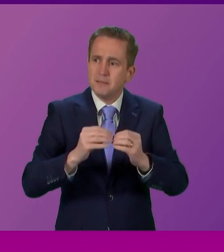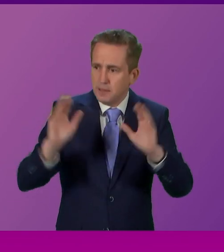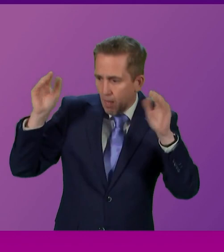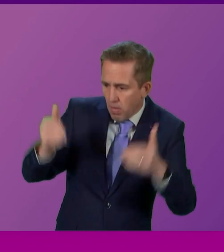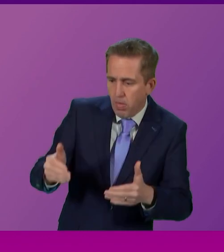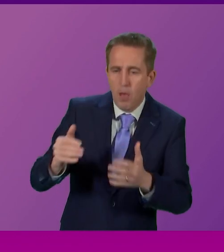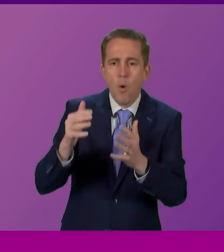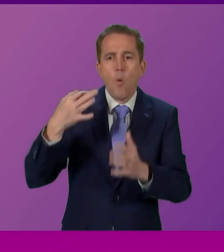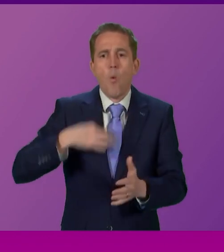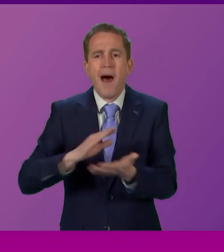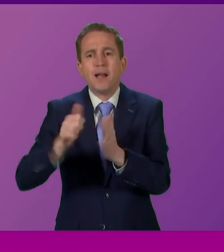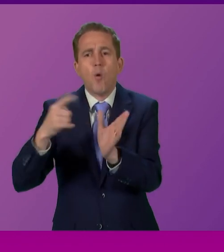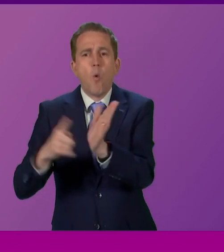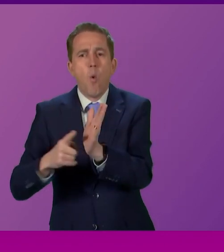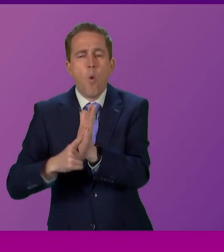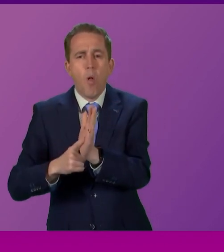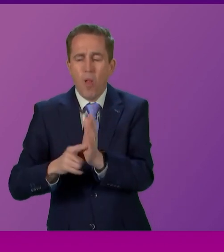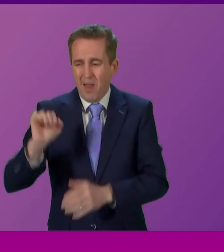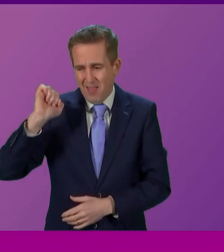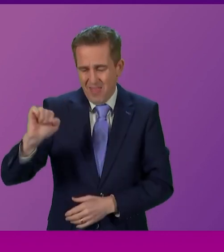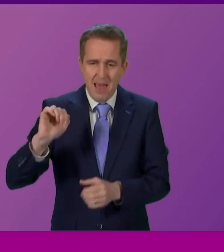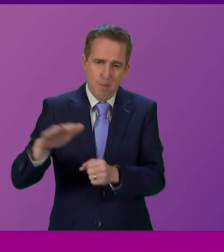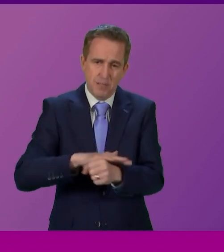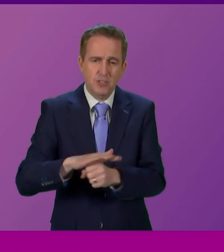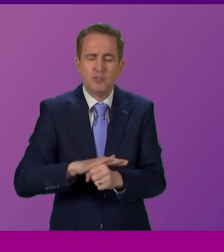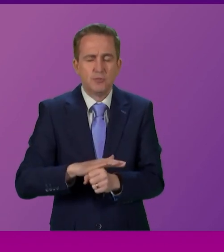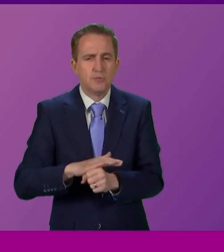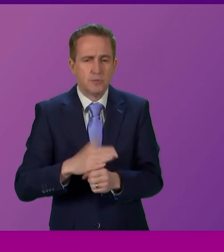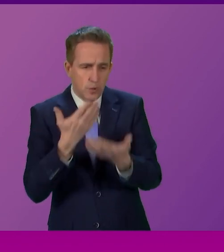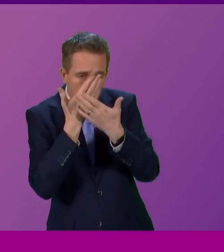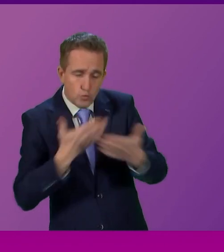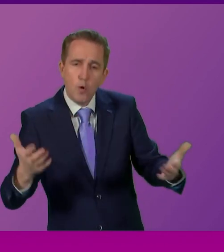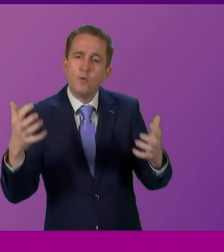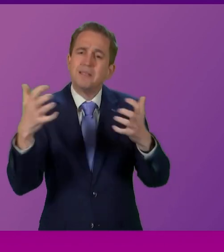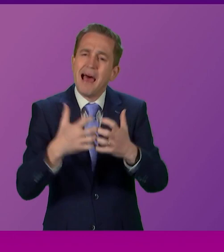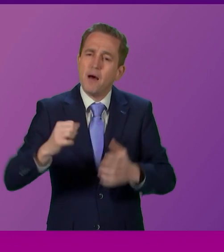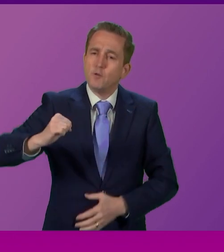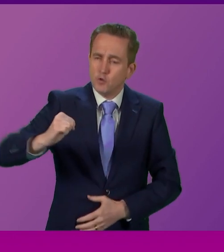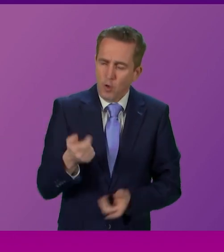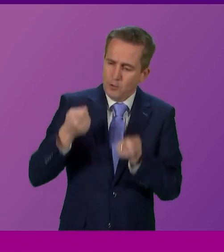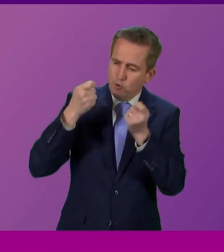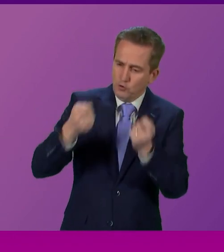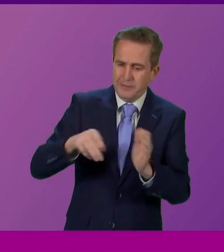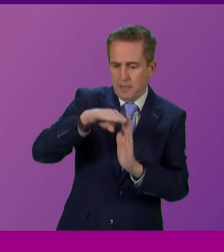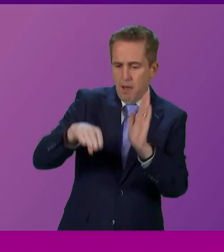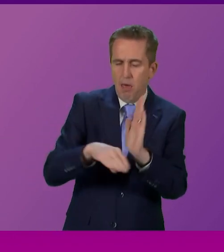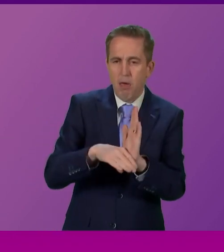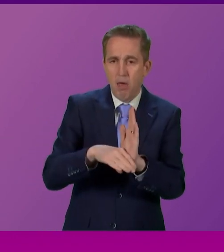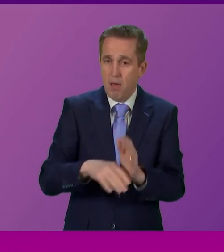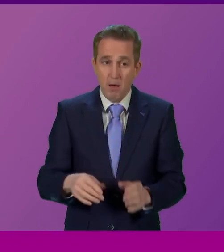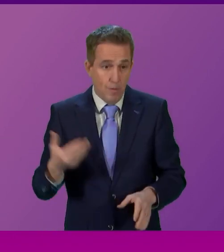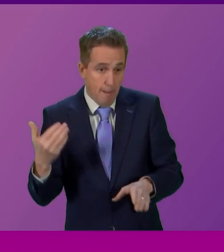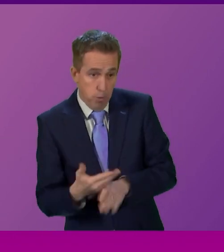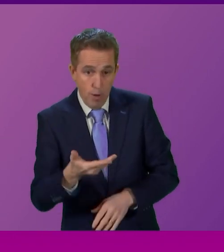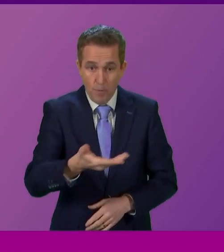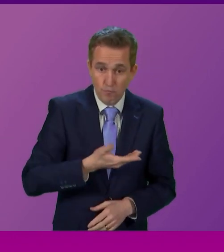stance on a referendum is just the most visible example of how Scotland is treated as standard. This is what happens with employment rights, with